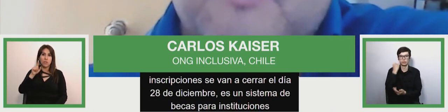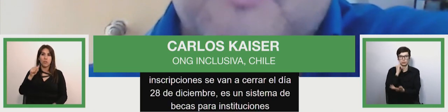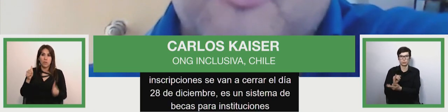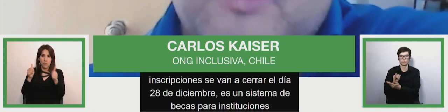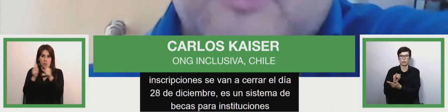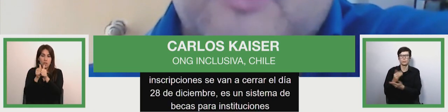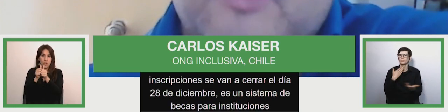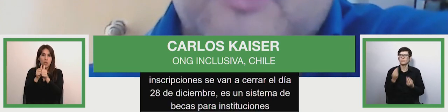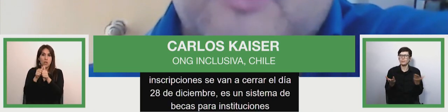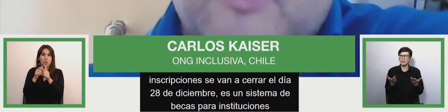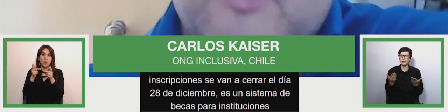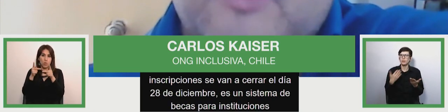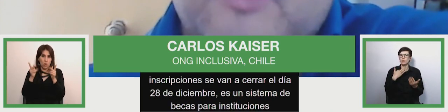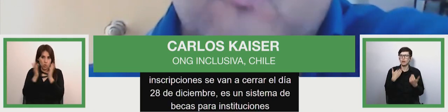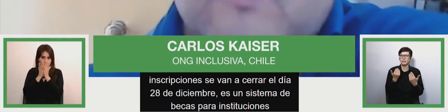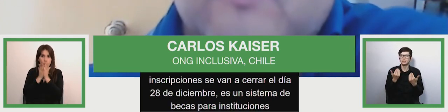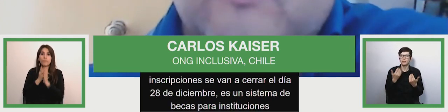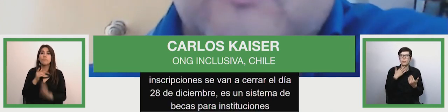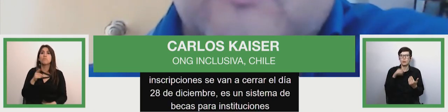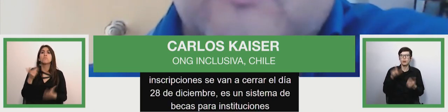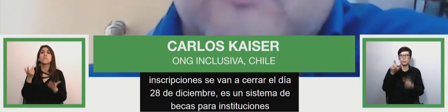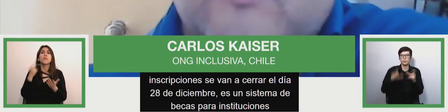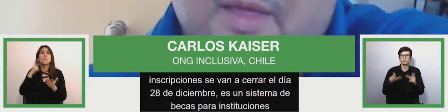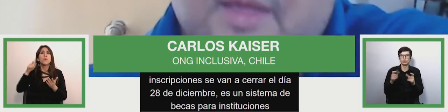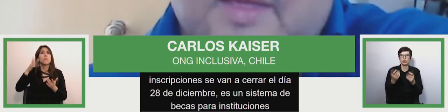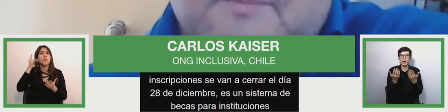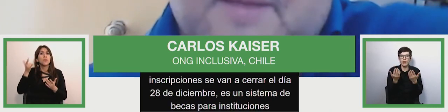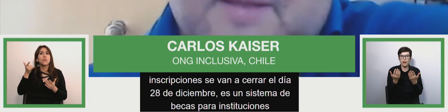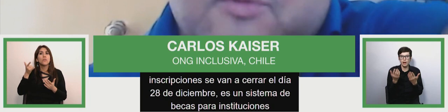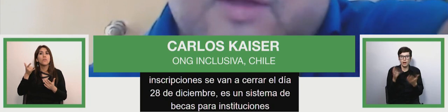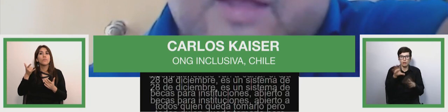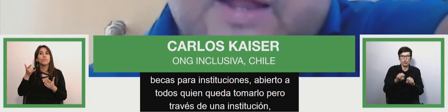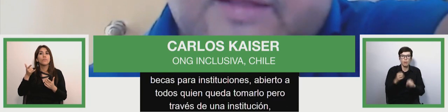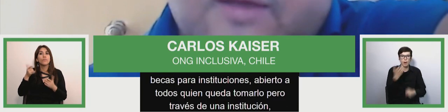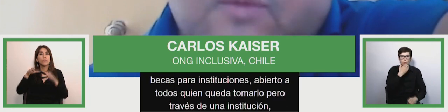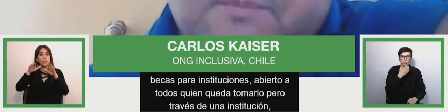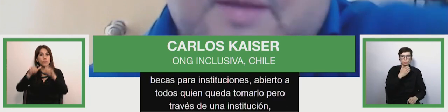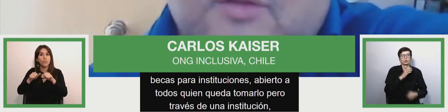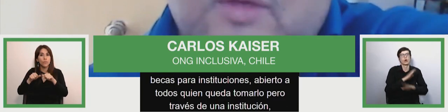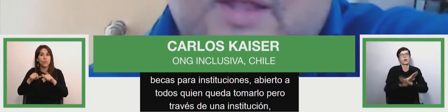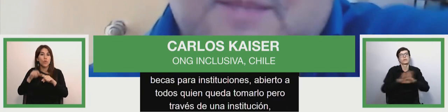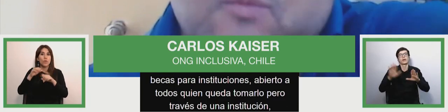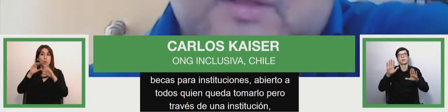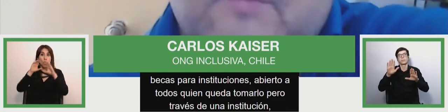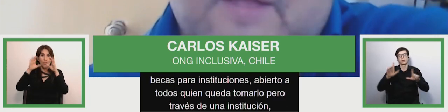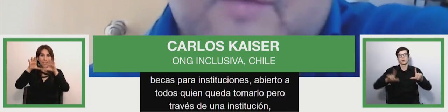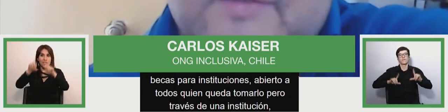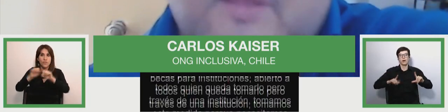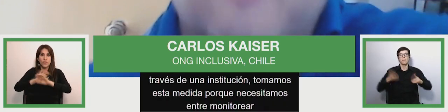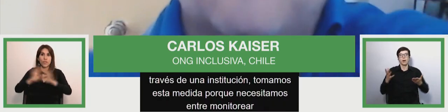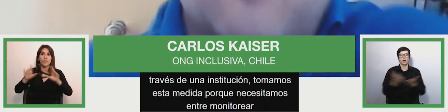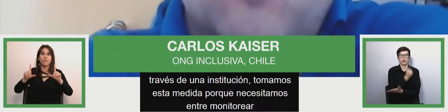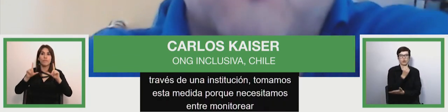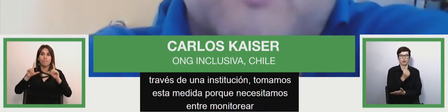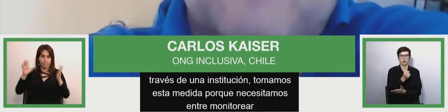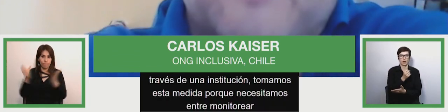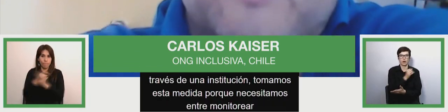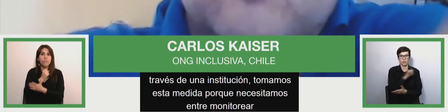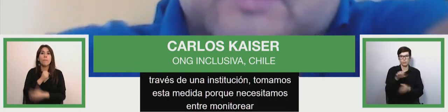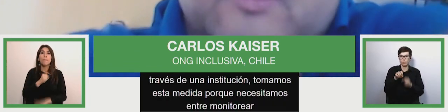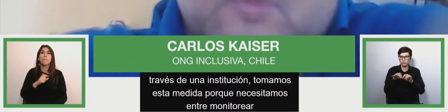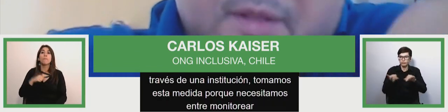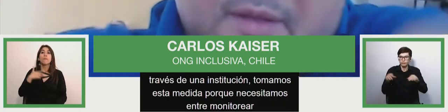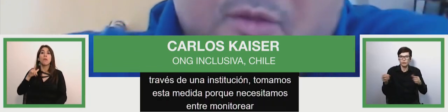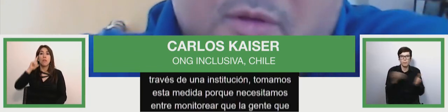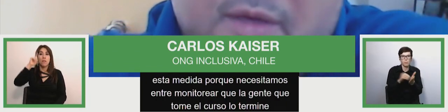december is a system of of grants for institution open to everybody but through some institution why do we do this